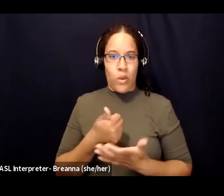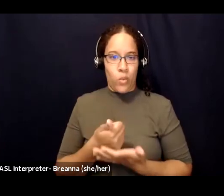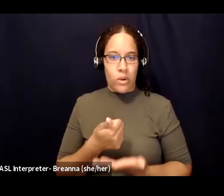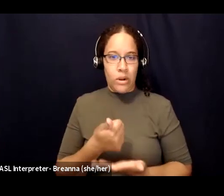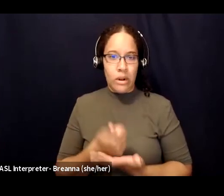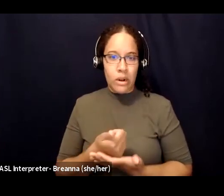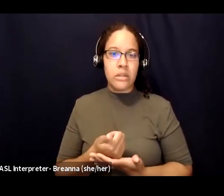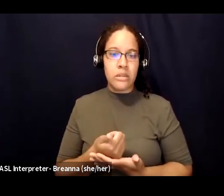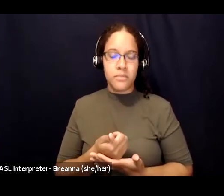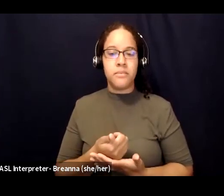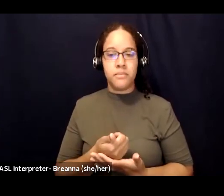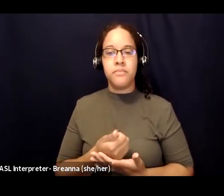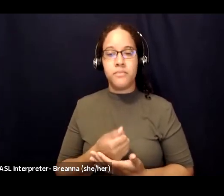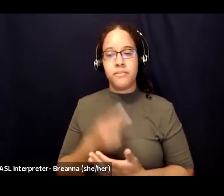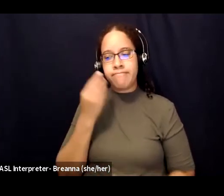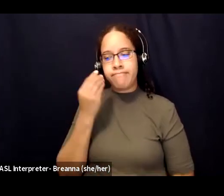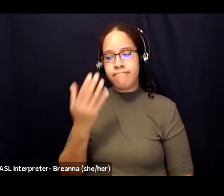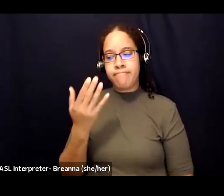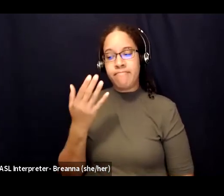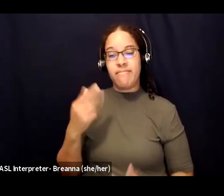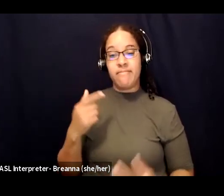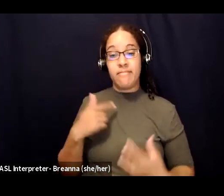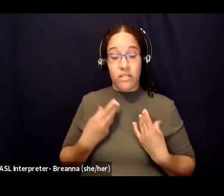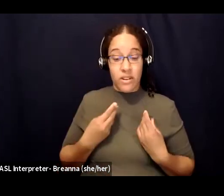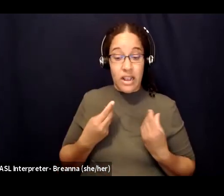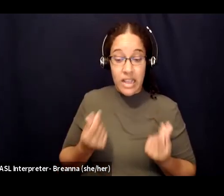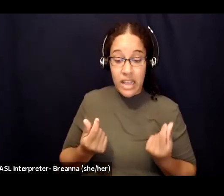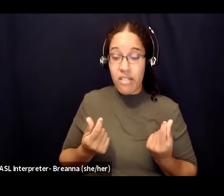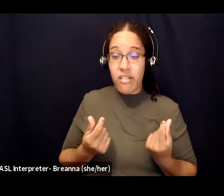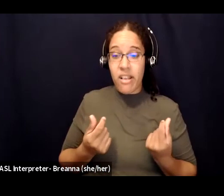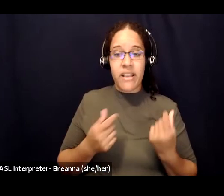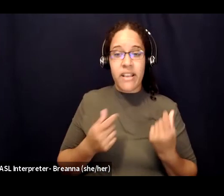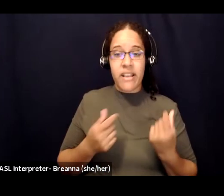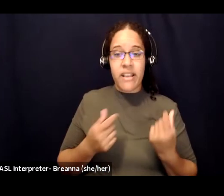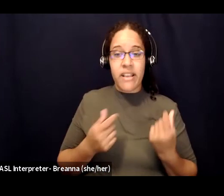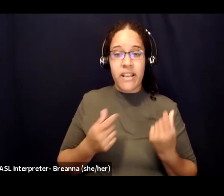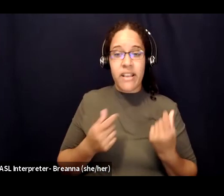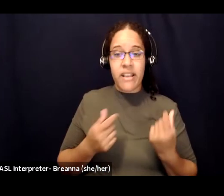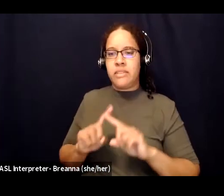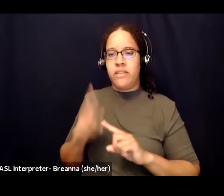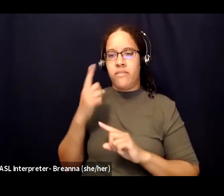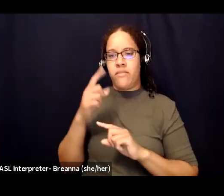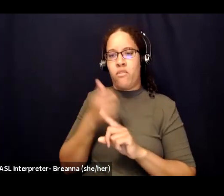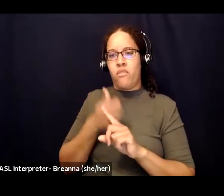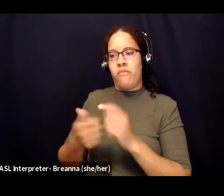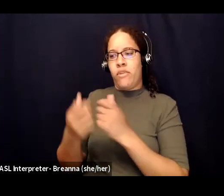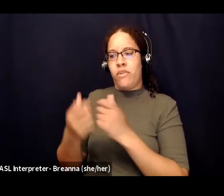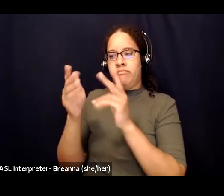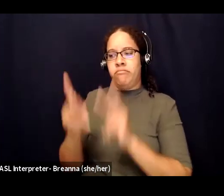for everyone and it may take a longer time and it's important that those supporting you are